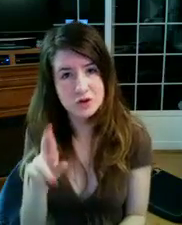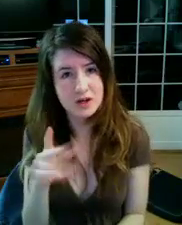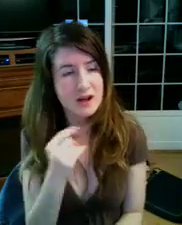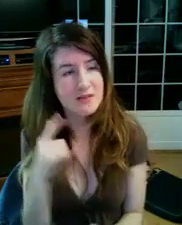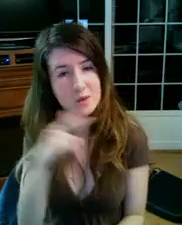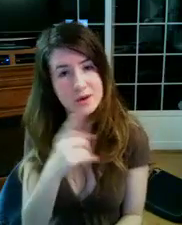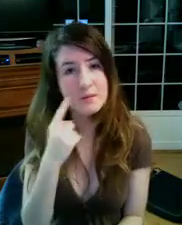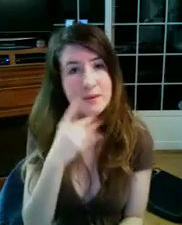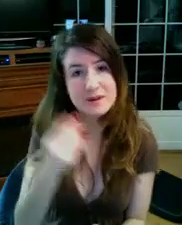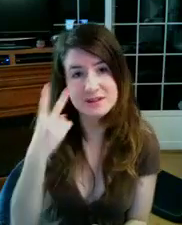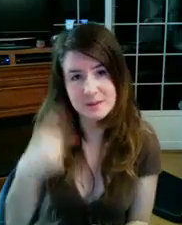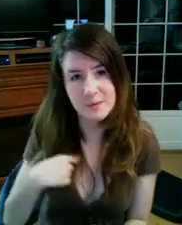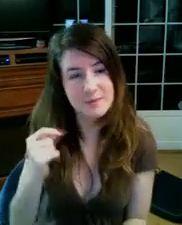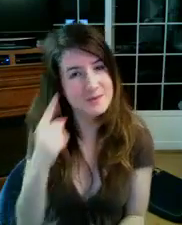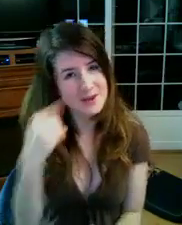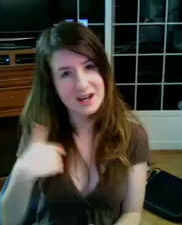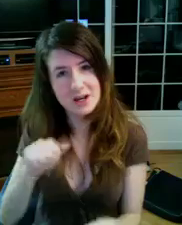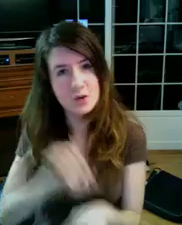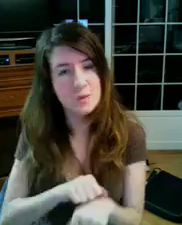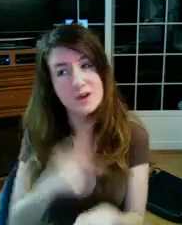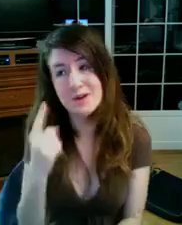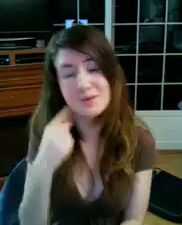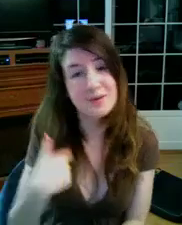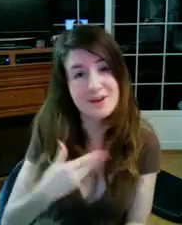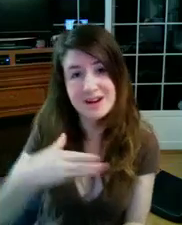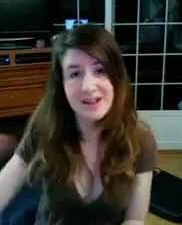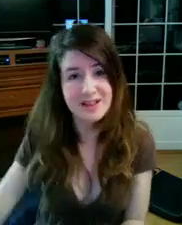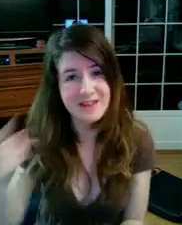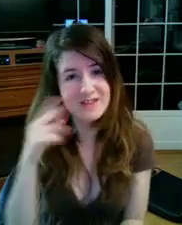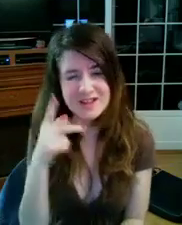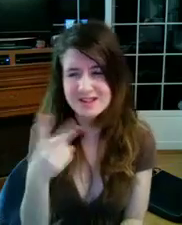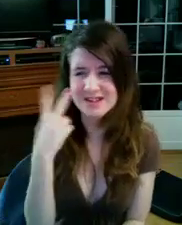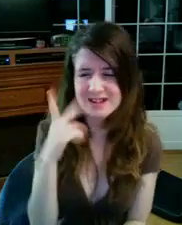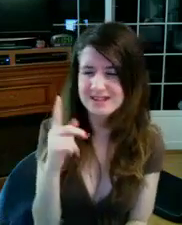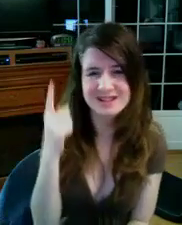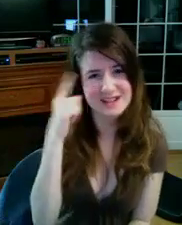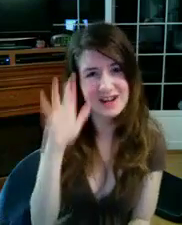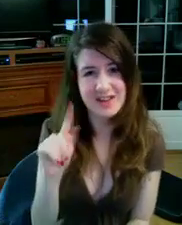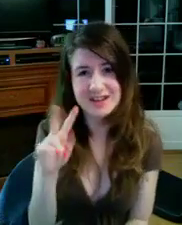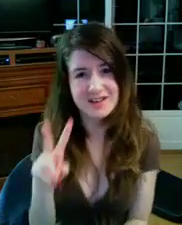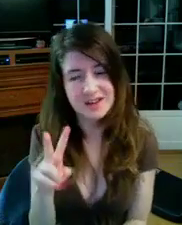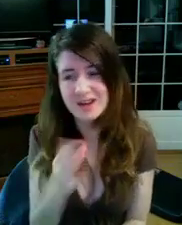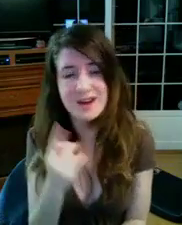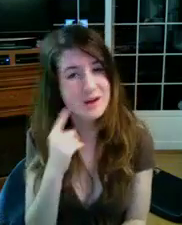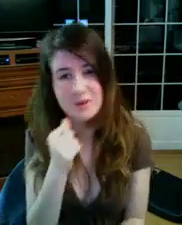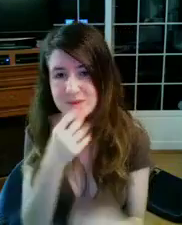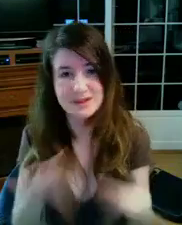Dre, and flew you and mama out to see me, but daddy had to work, you and mama had to leave me, then you started seeing daddy on the TV, and mama